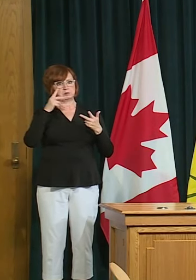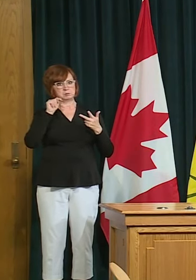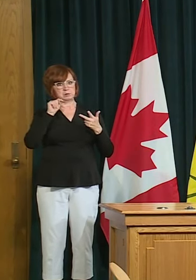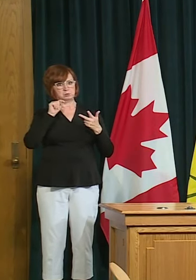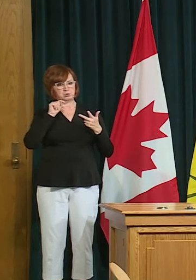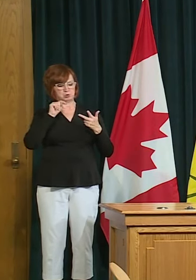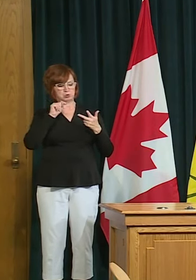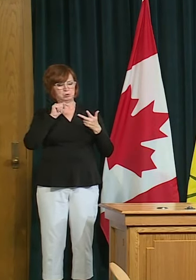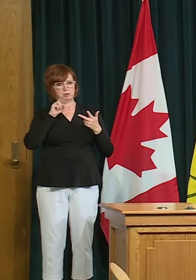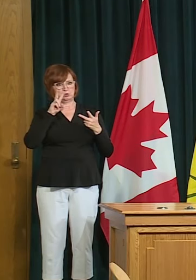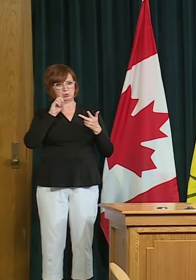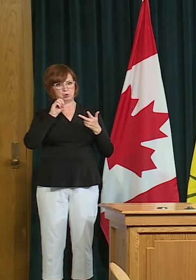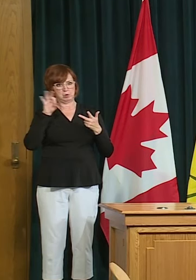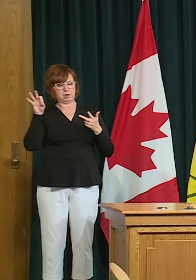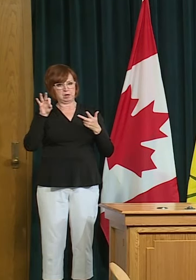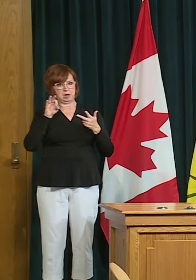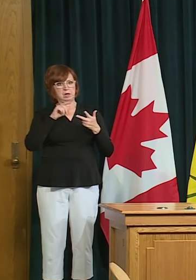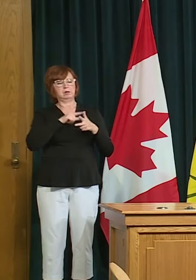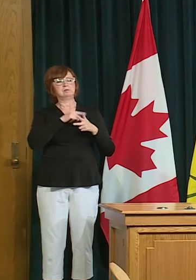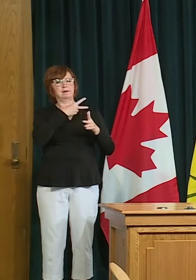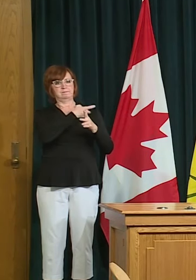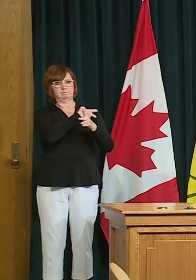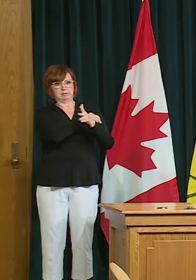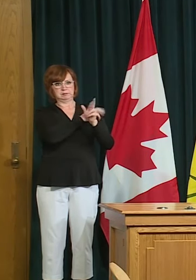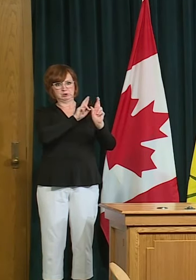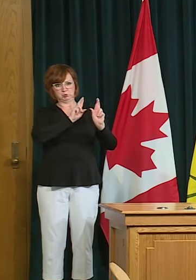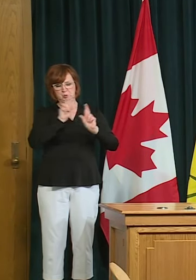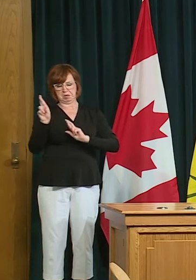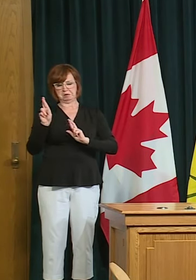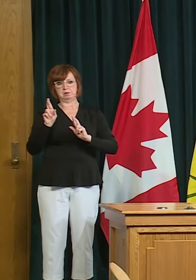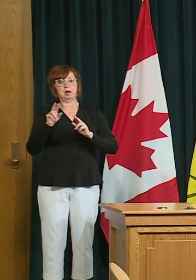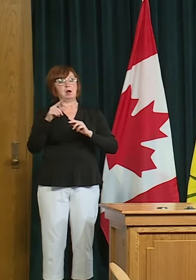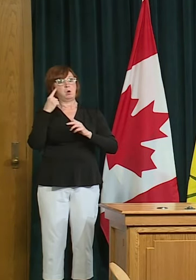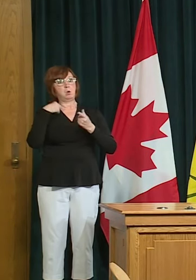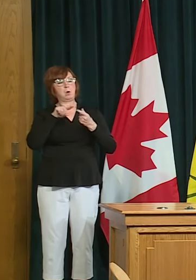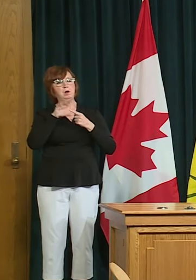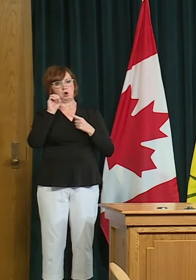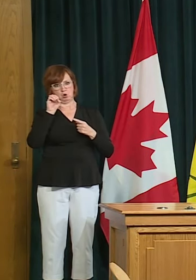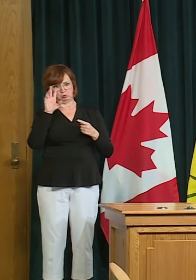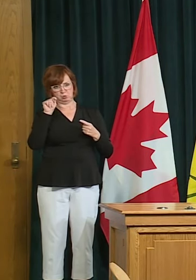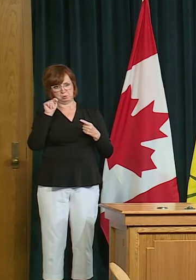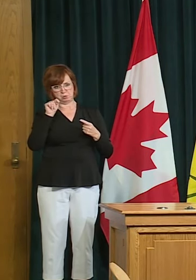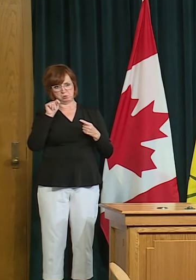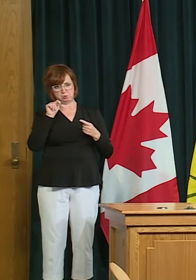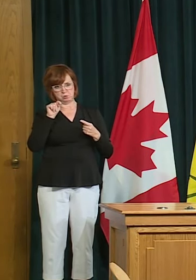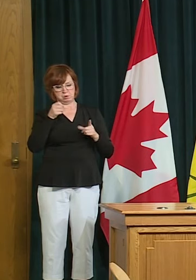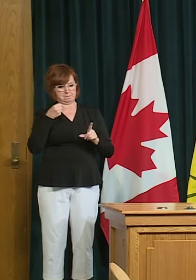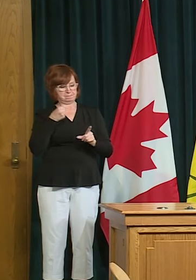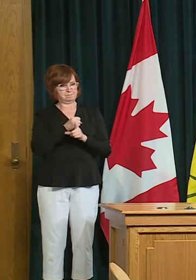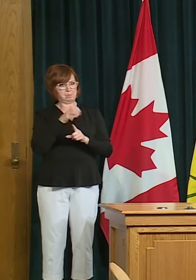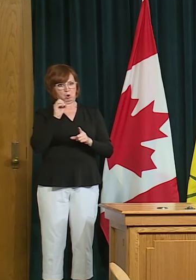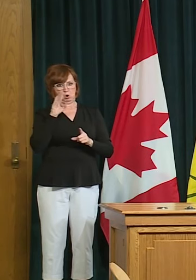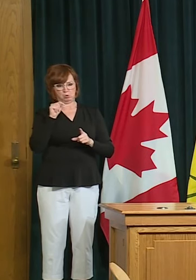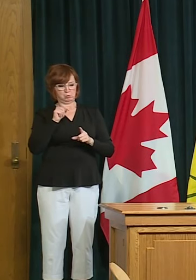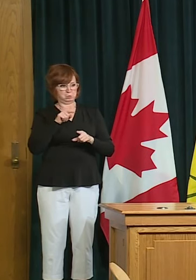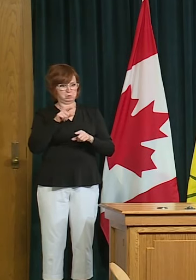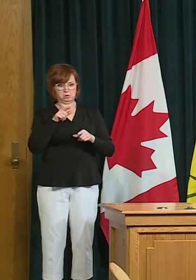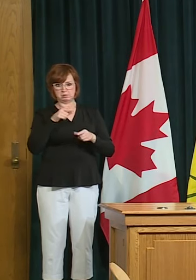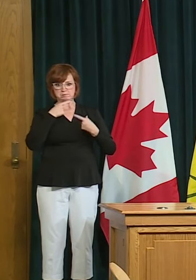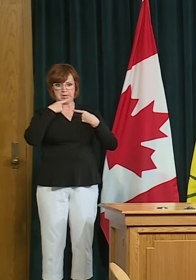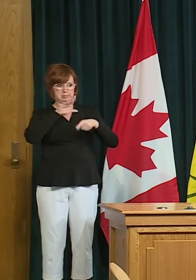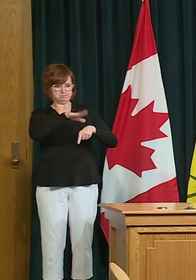october and we we were able to in a systematic way deliver a vaccine to anyone who